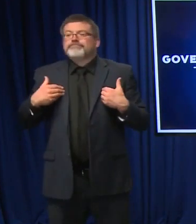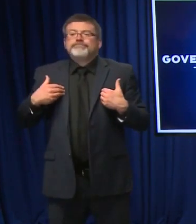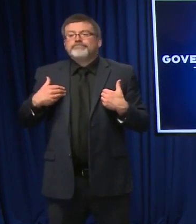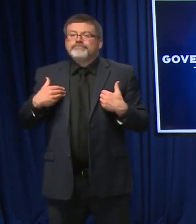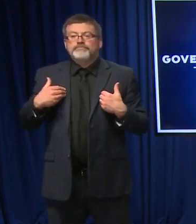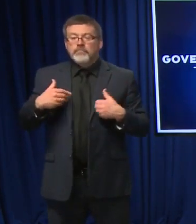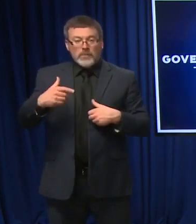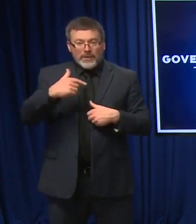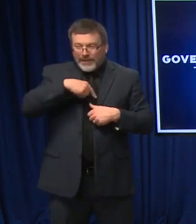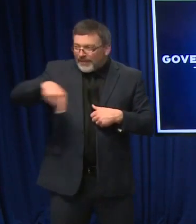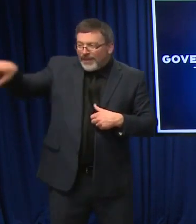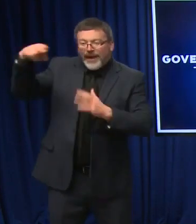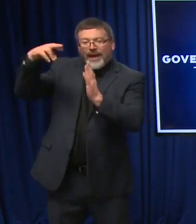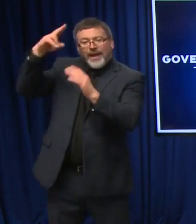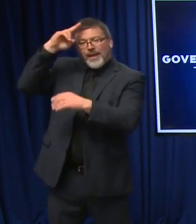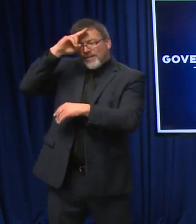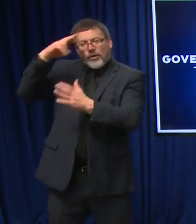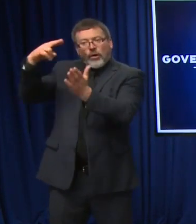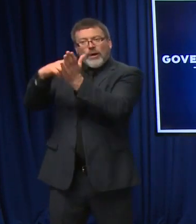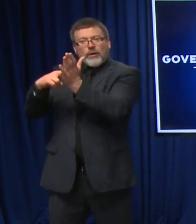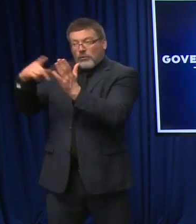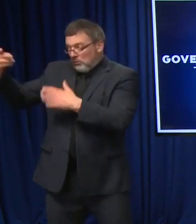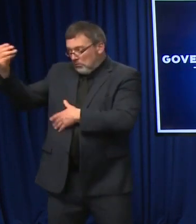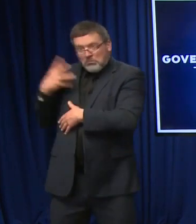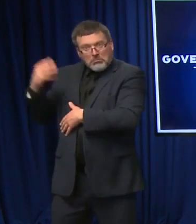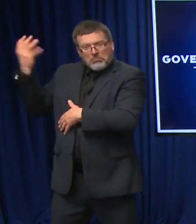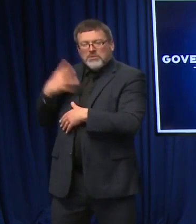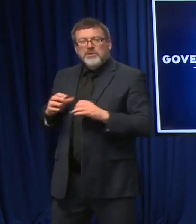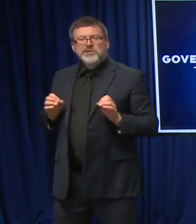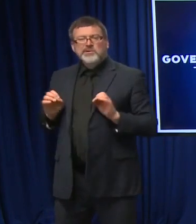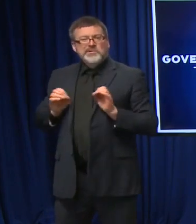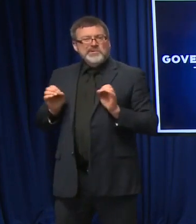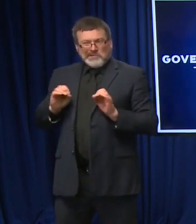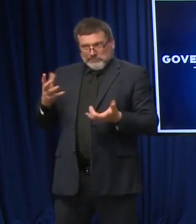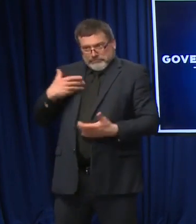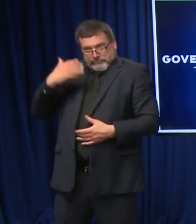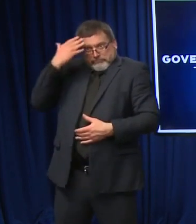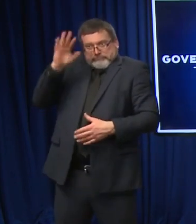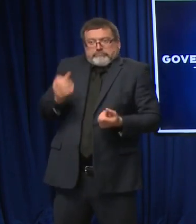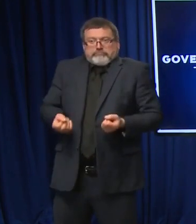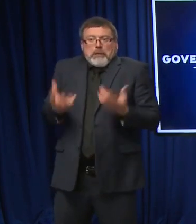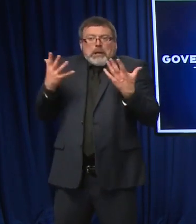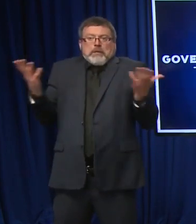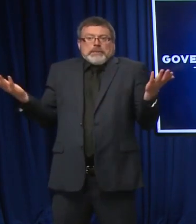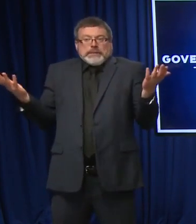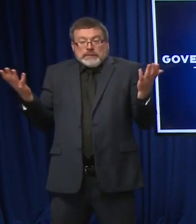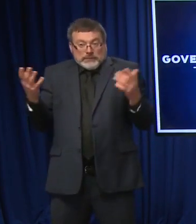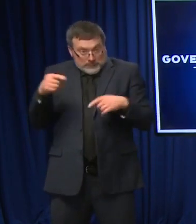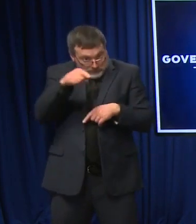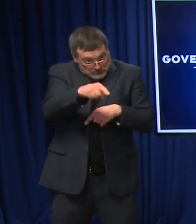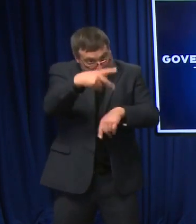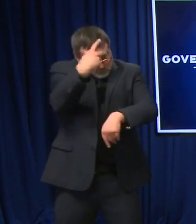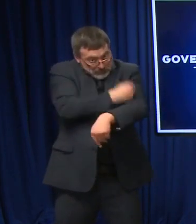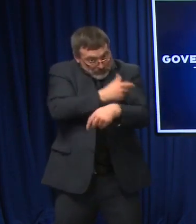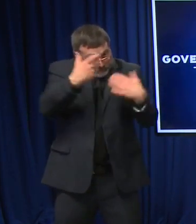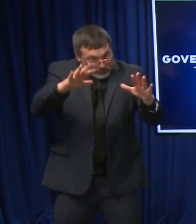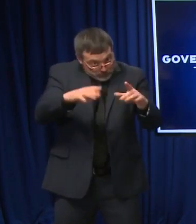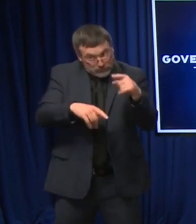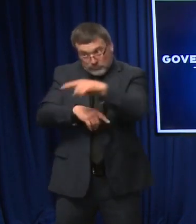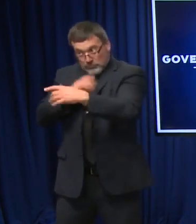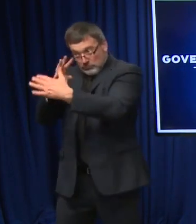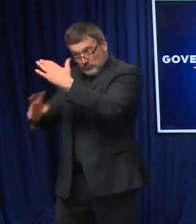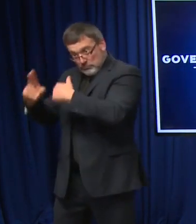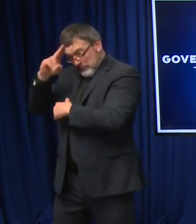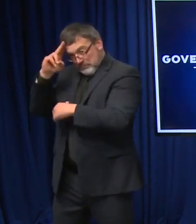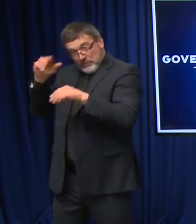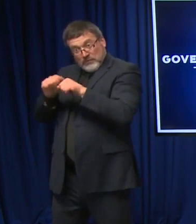having pharmacies reporting into the registry. So if we don't know every person that's been vaccinated, then we're not going to be able to tell you every person